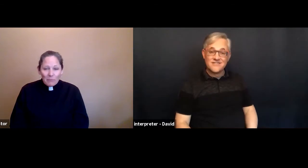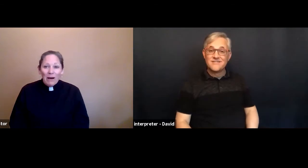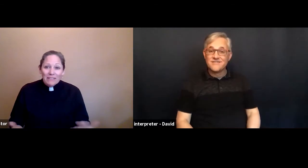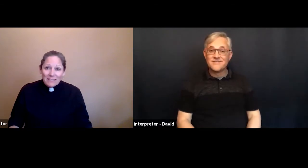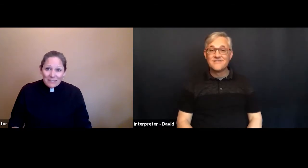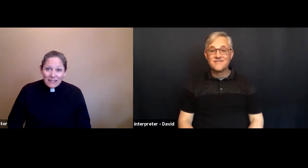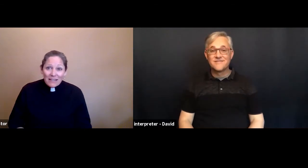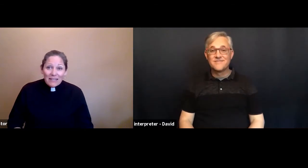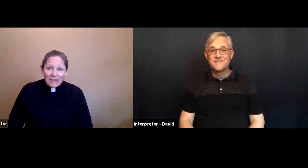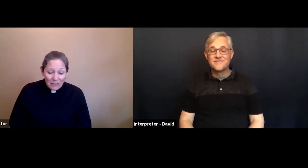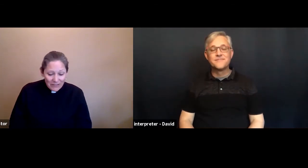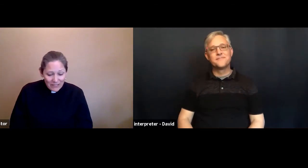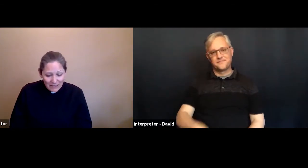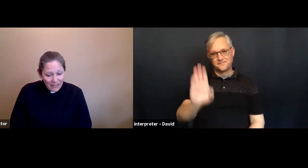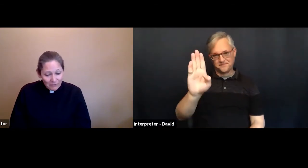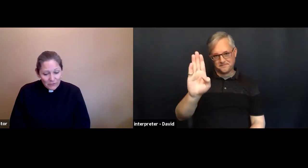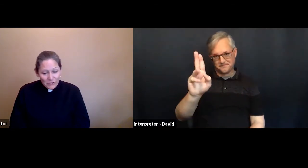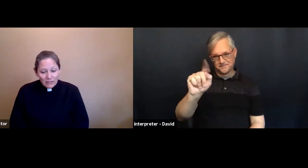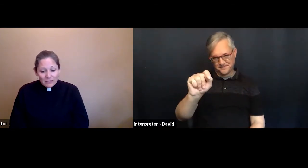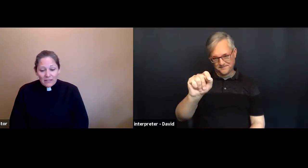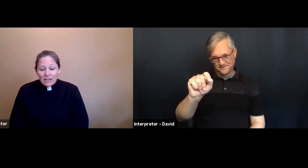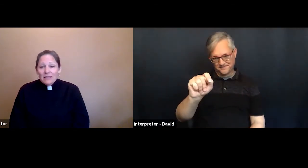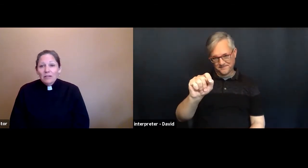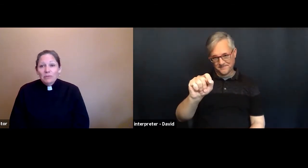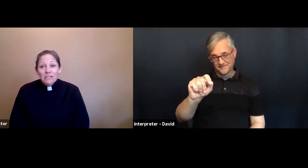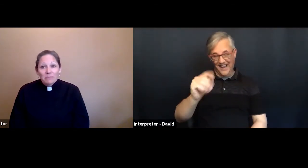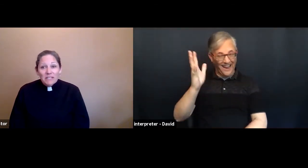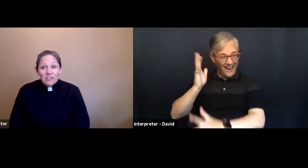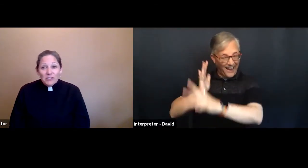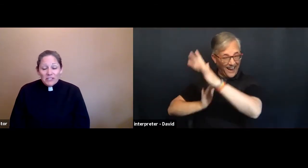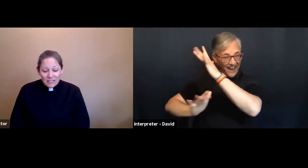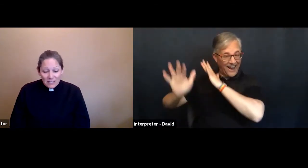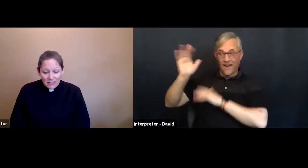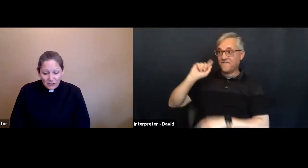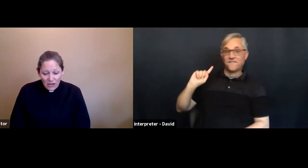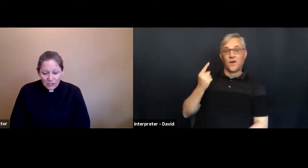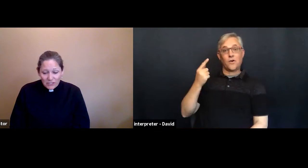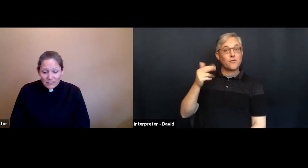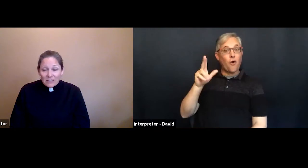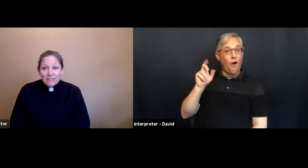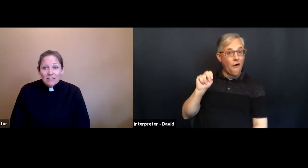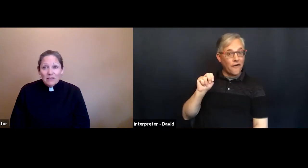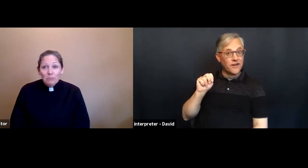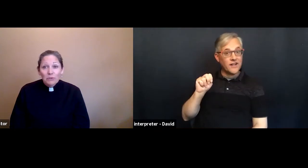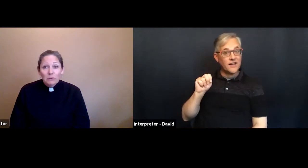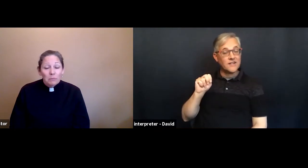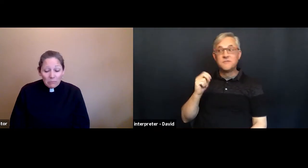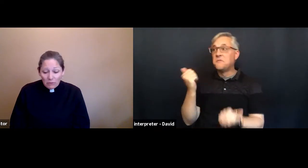But even in that first garden, there were temptations and distractions that pulled people